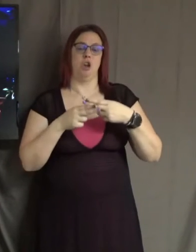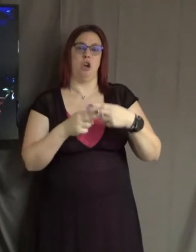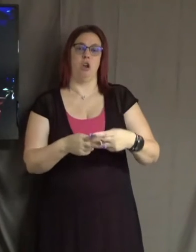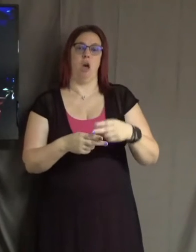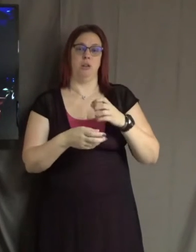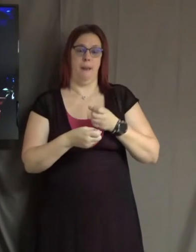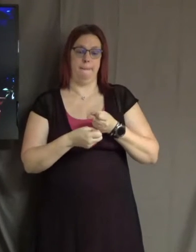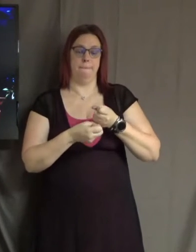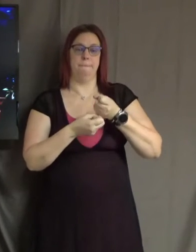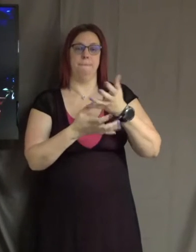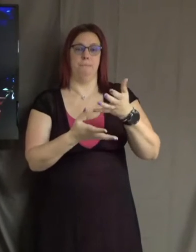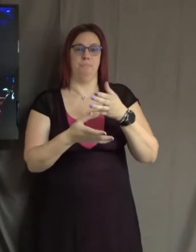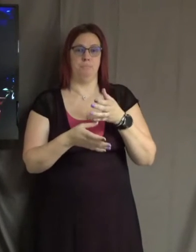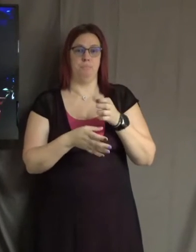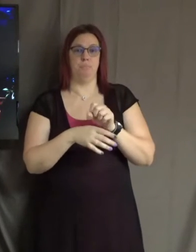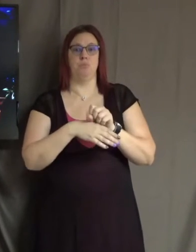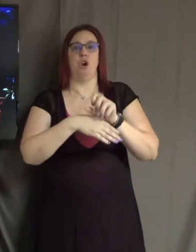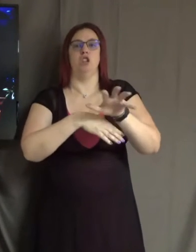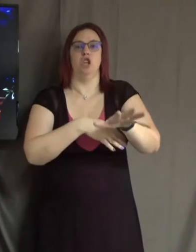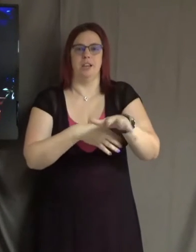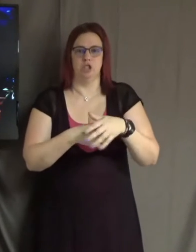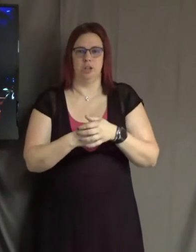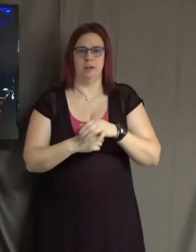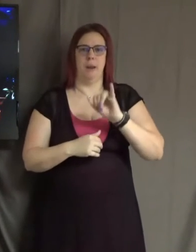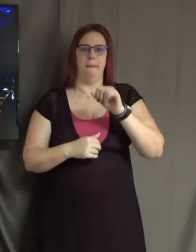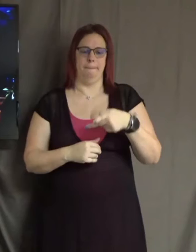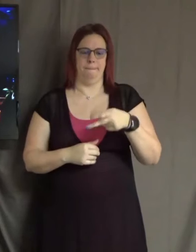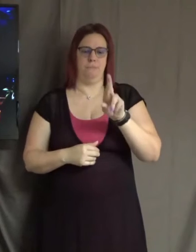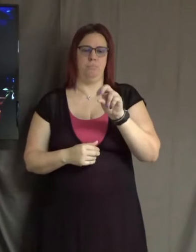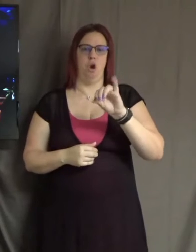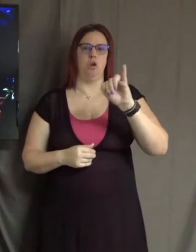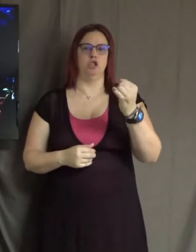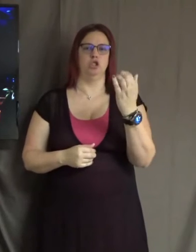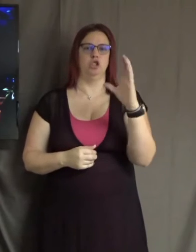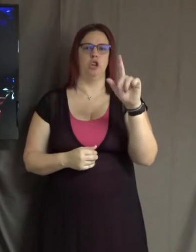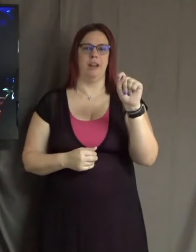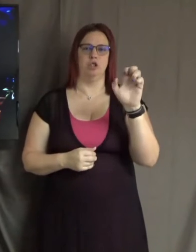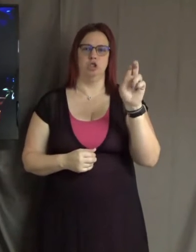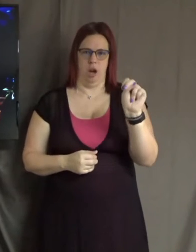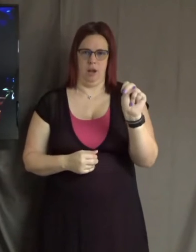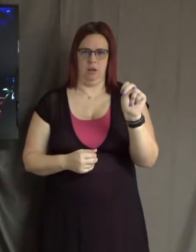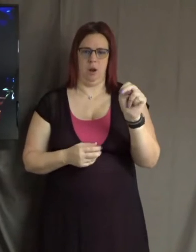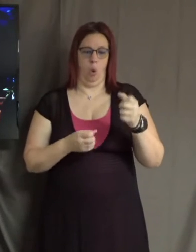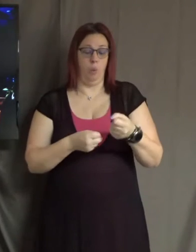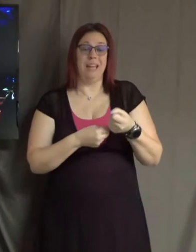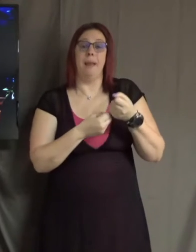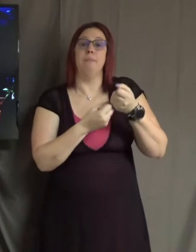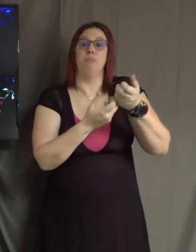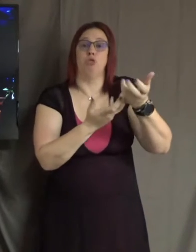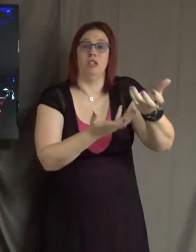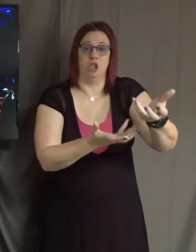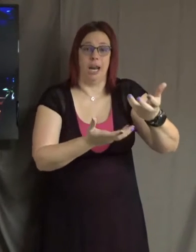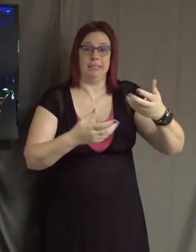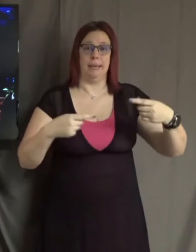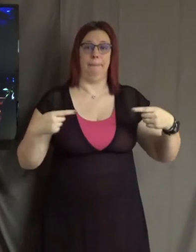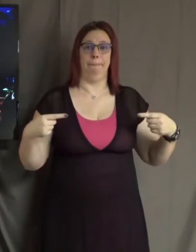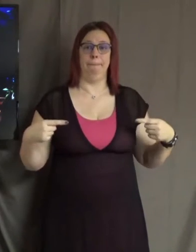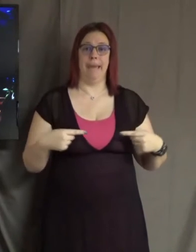onto people, our painful past. If someone reminds us of someone who hurt us in the past,